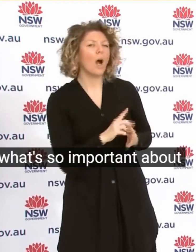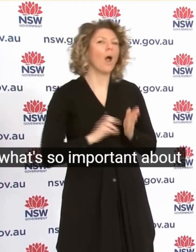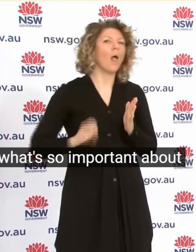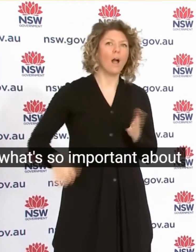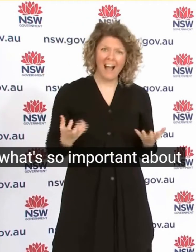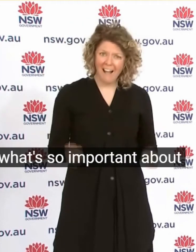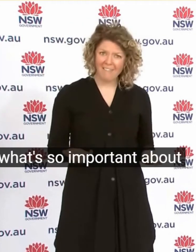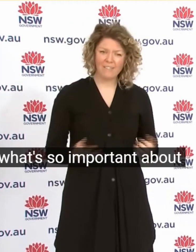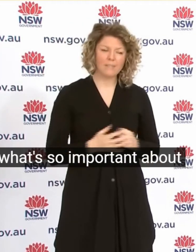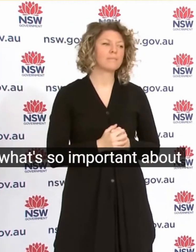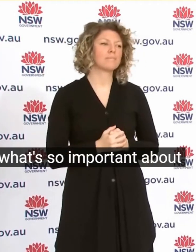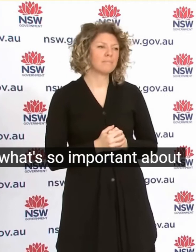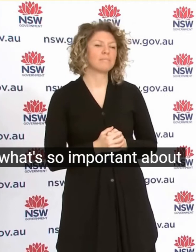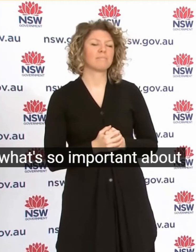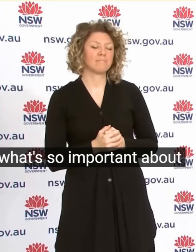Has